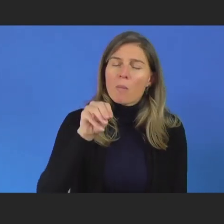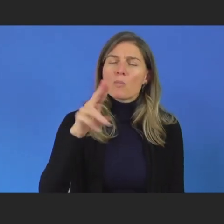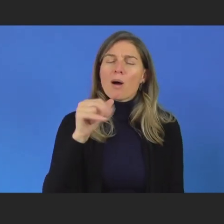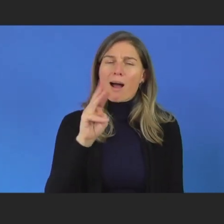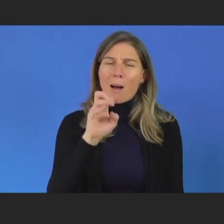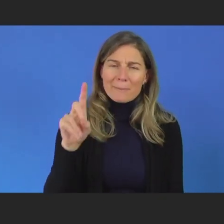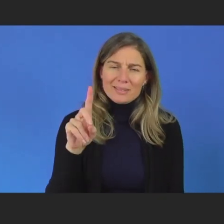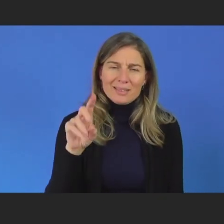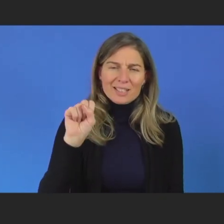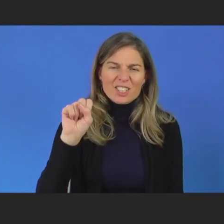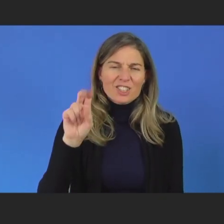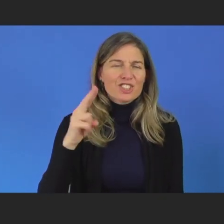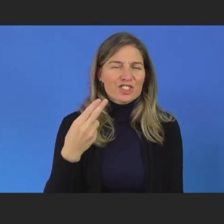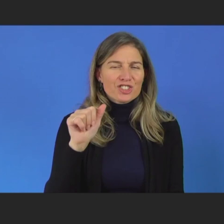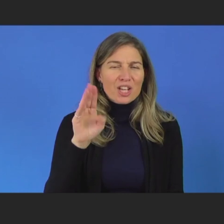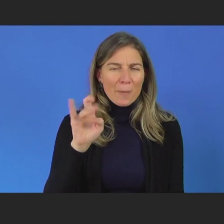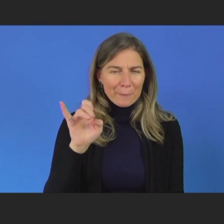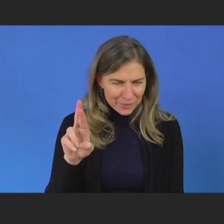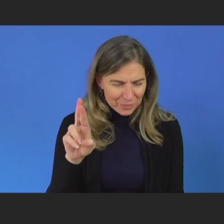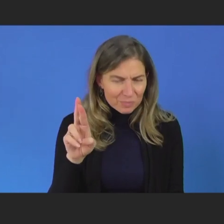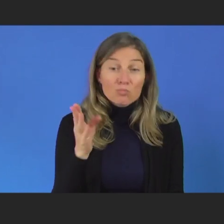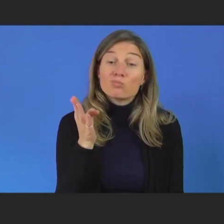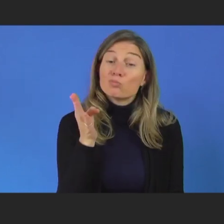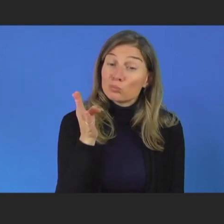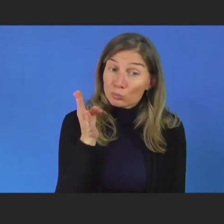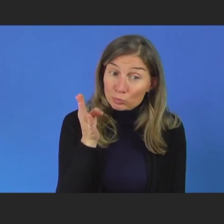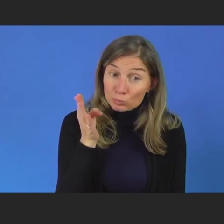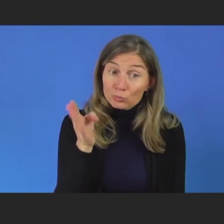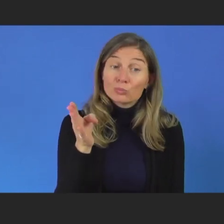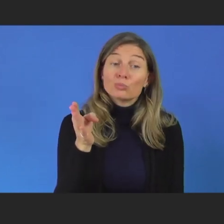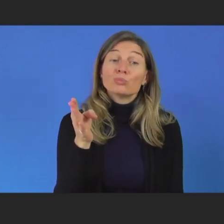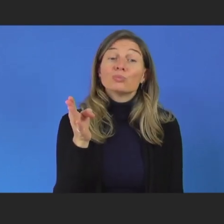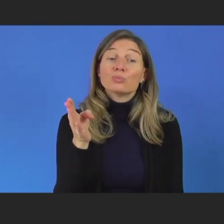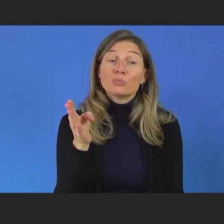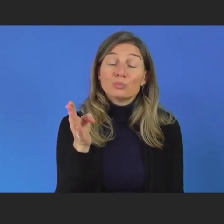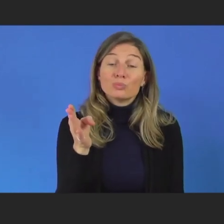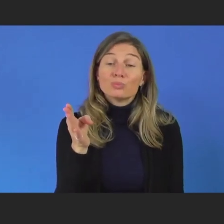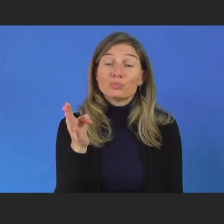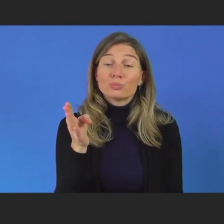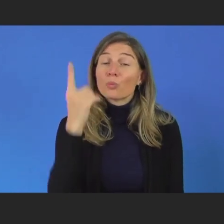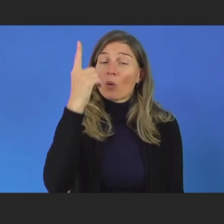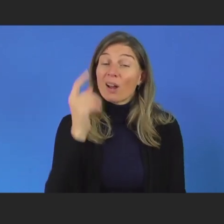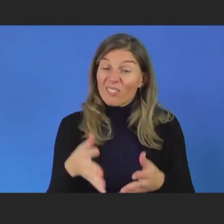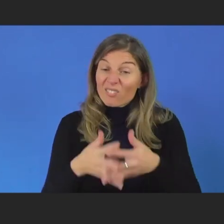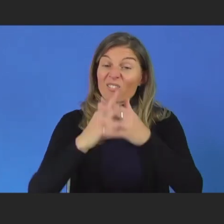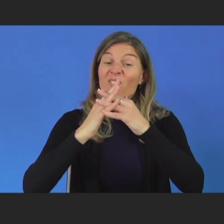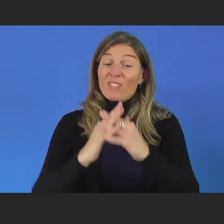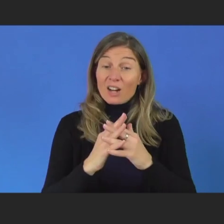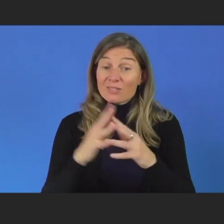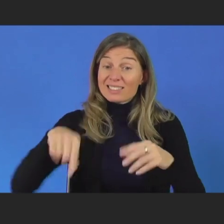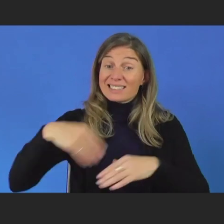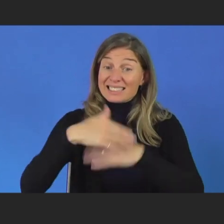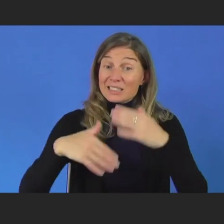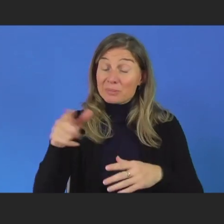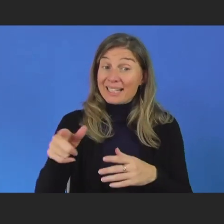And he will also then having Lydia Best. She's Polish and she's been